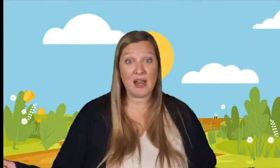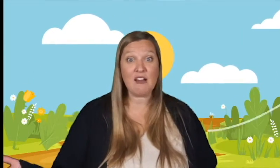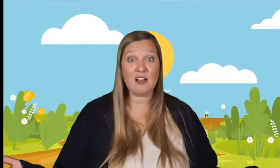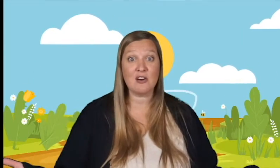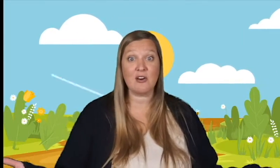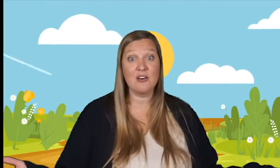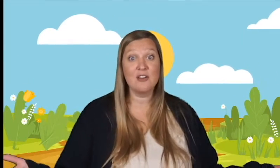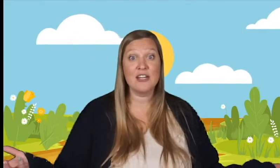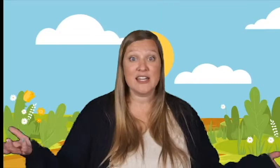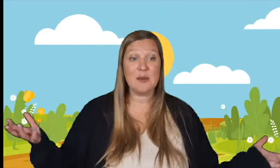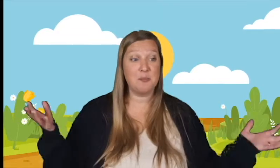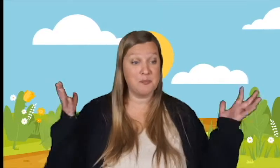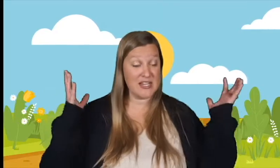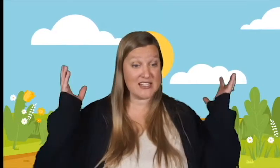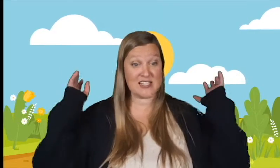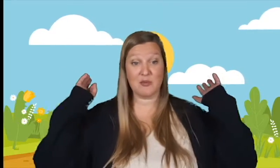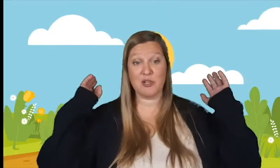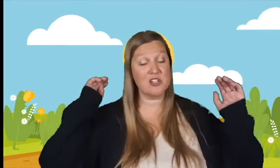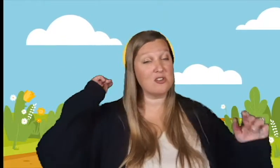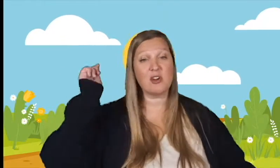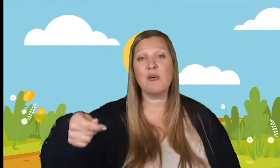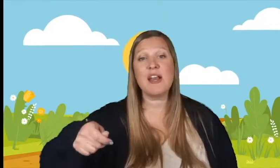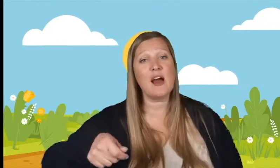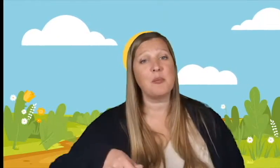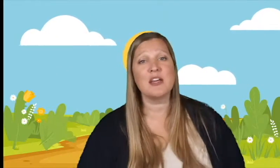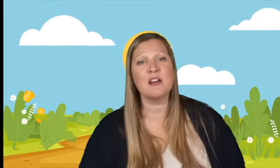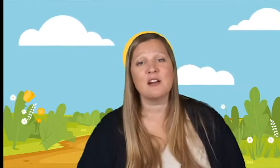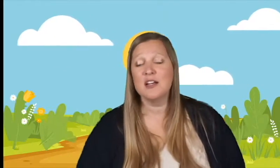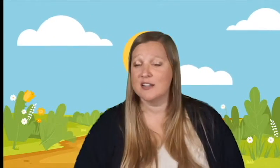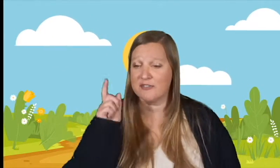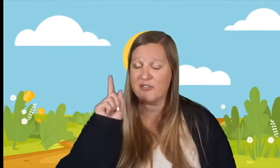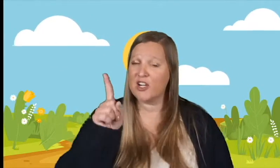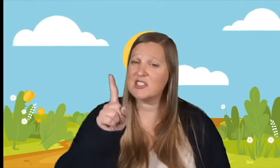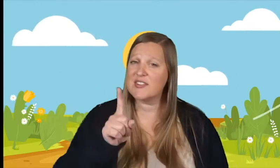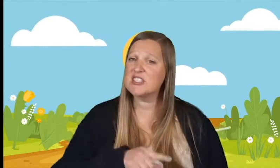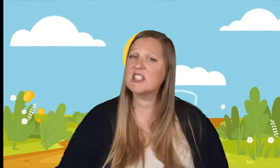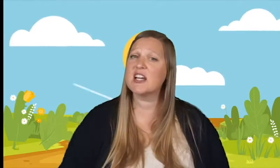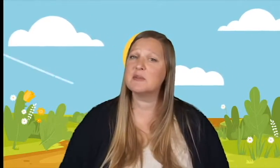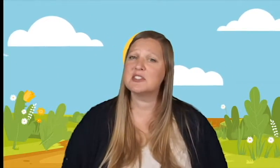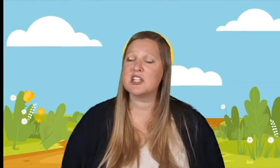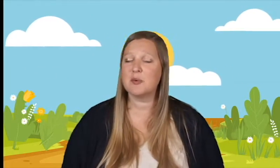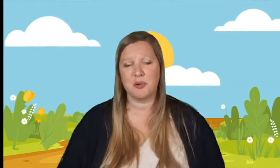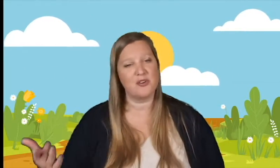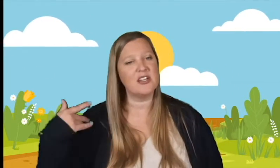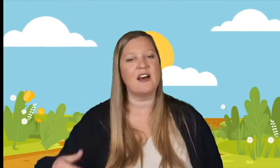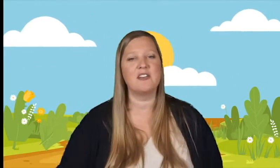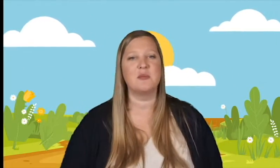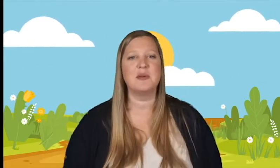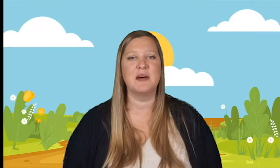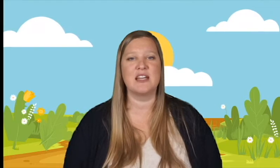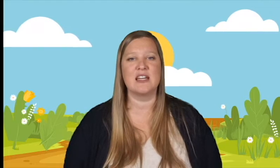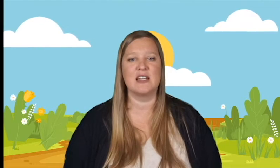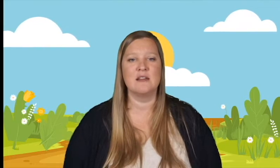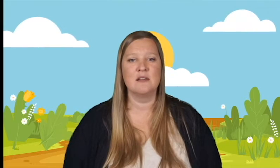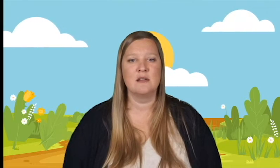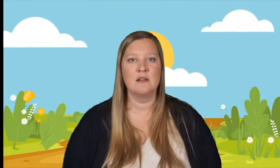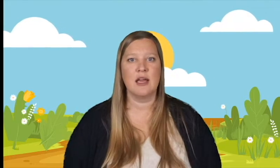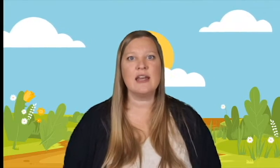miracle. He said, when you throw it out, Peter, the first fish that comes to you, pull it out and there'll be money in it. And he